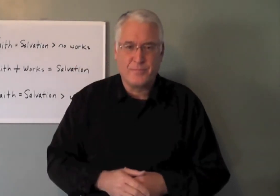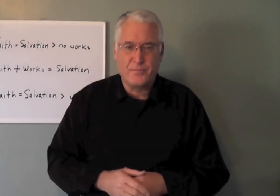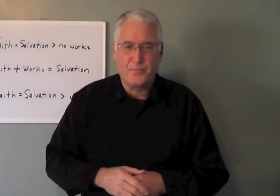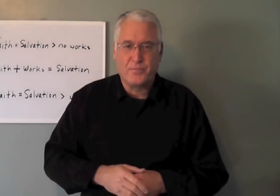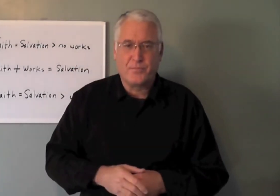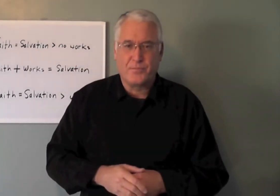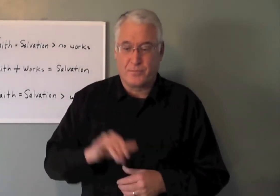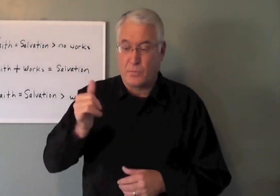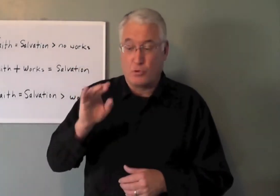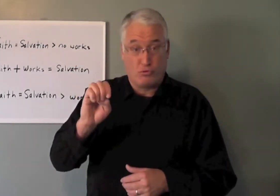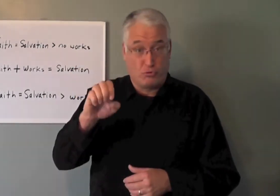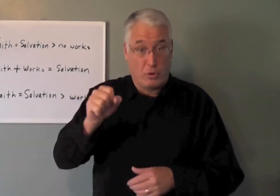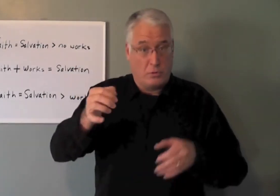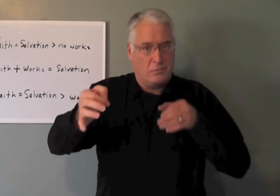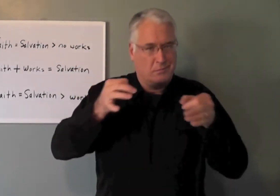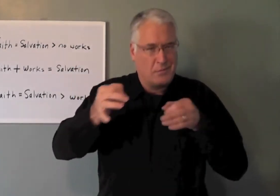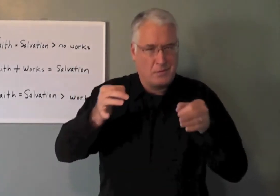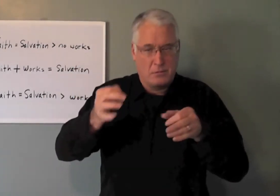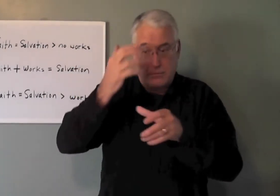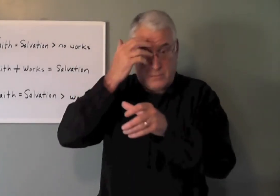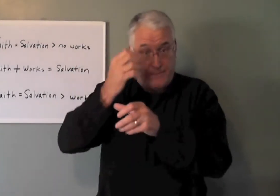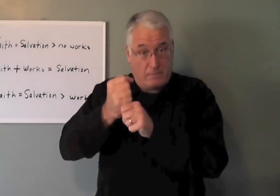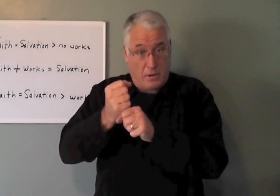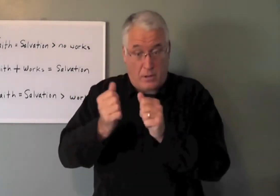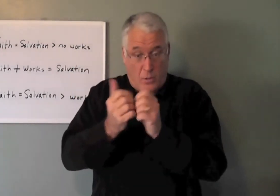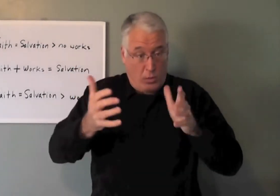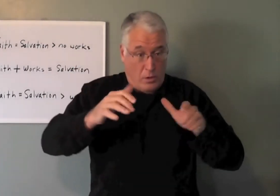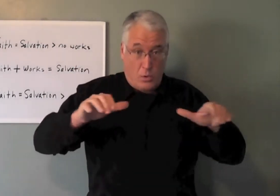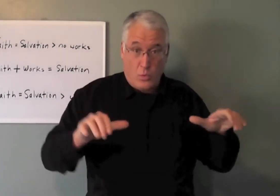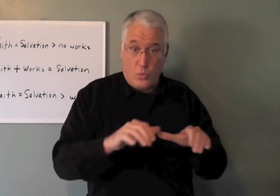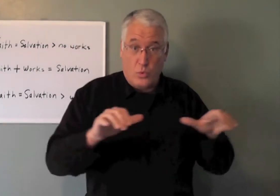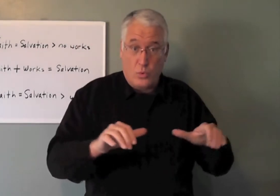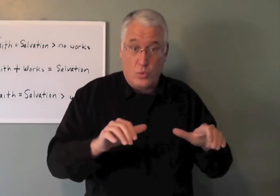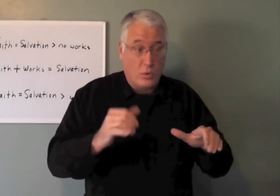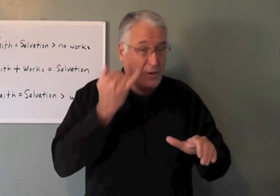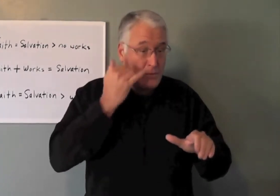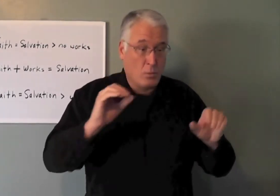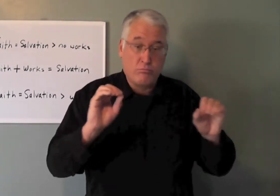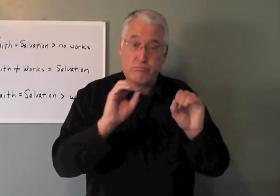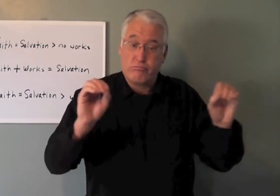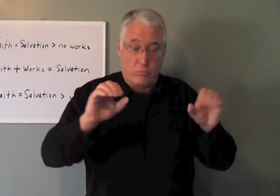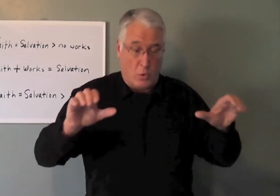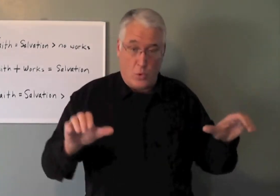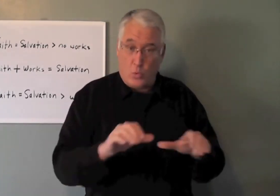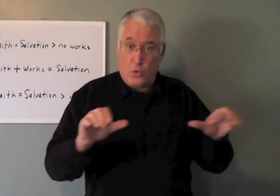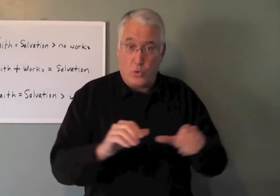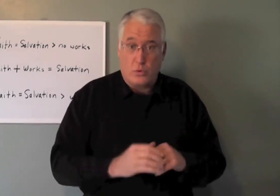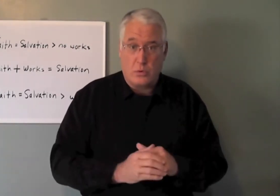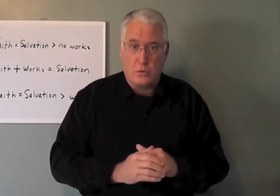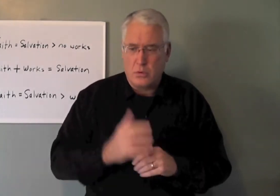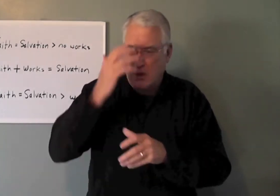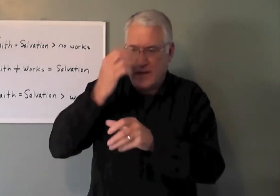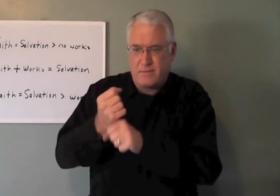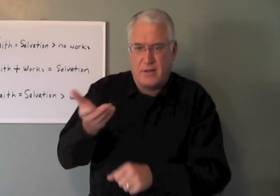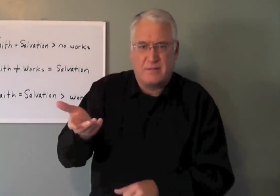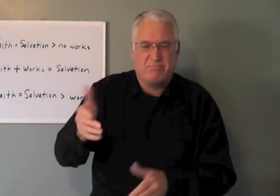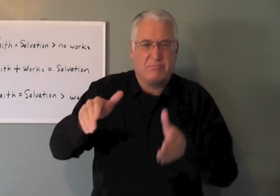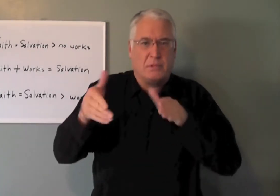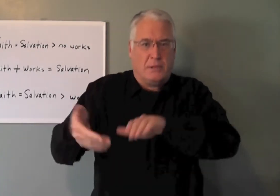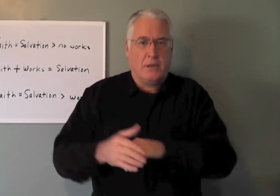proof. James, he explains that faith without works, no works. Faith